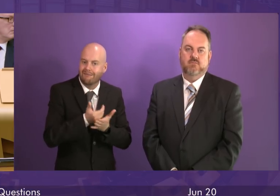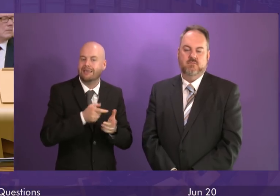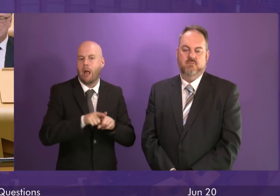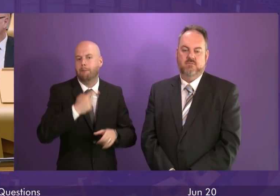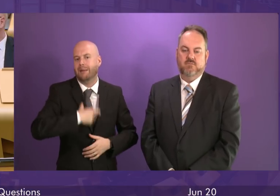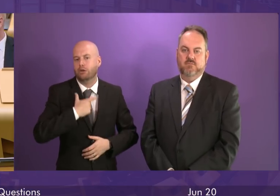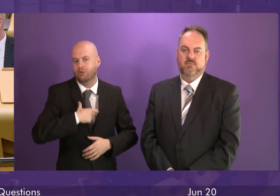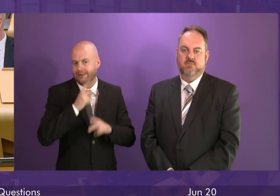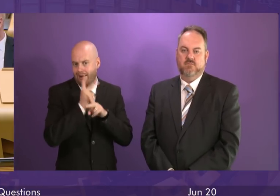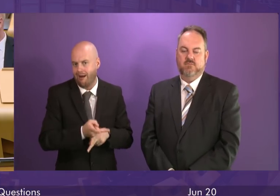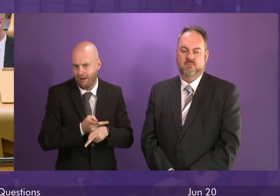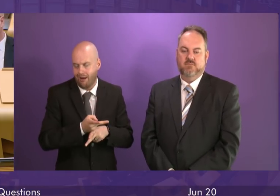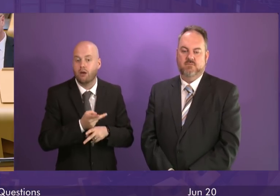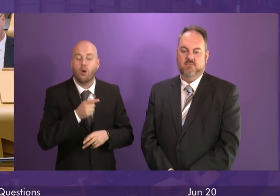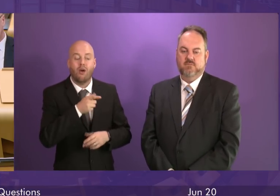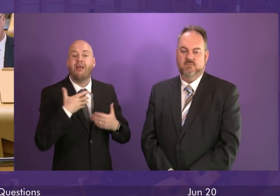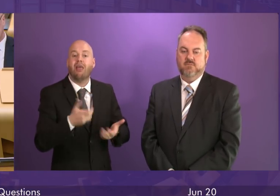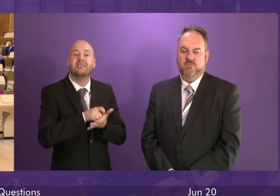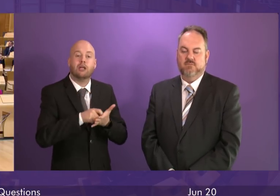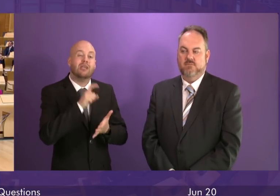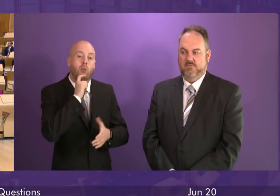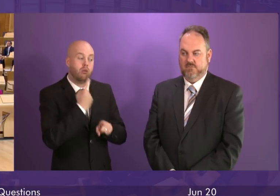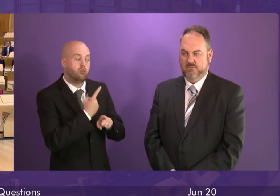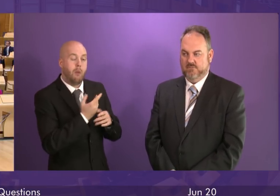would be happy to discuss the matter further with Christine Graham.